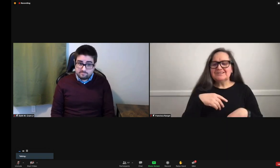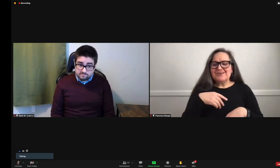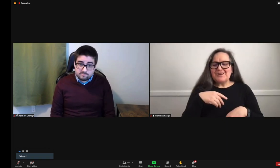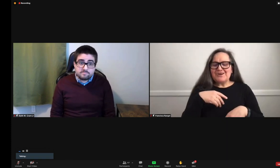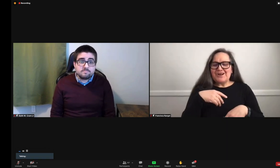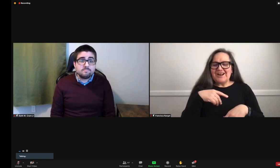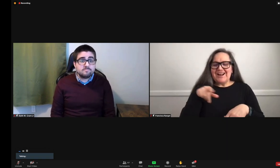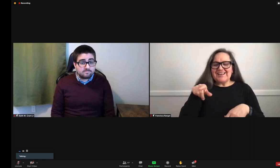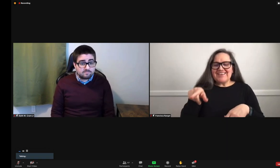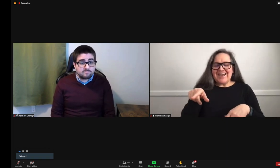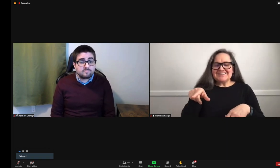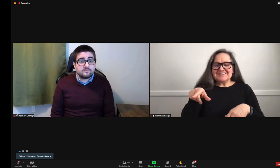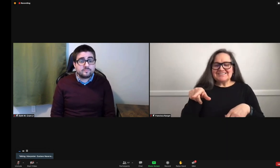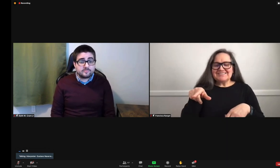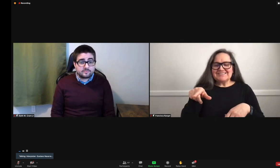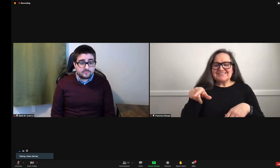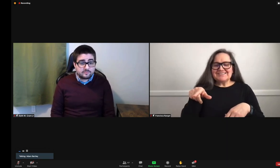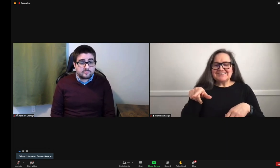And, again, it's story for all ages.